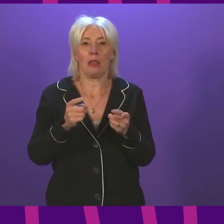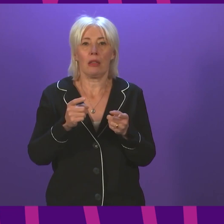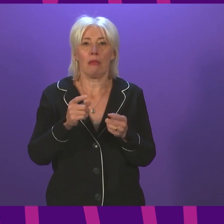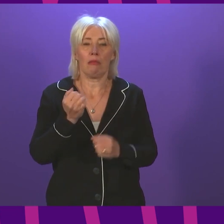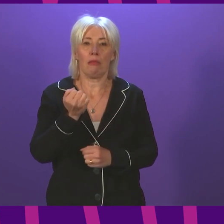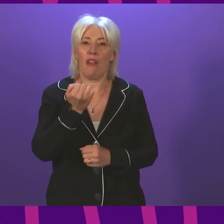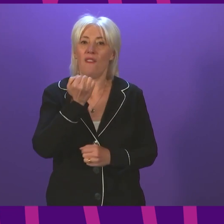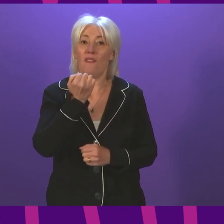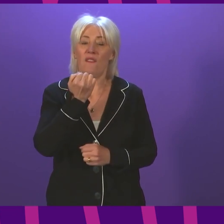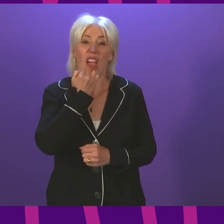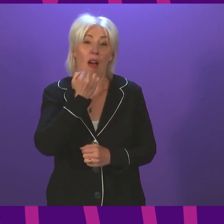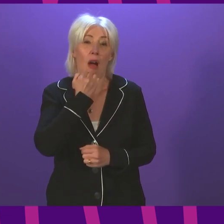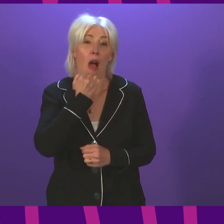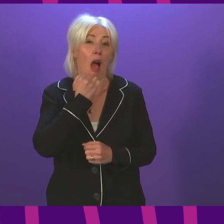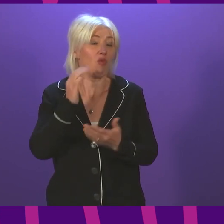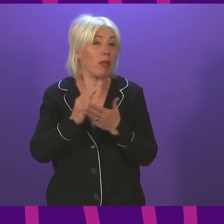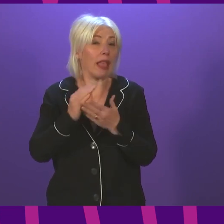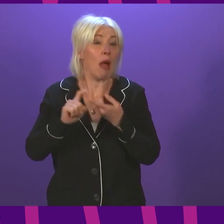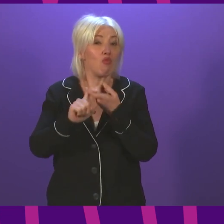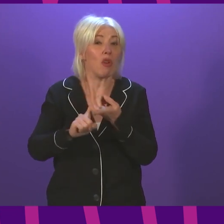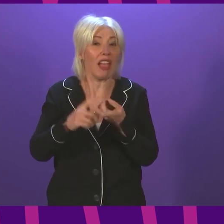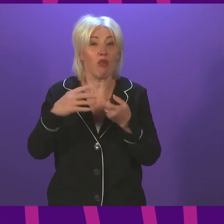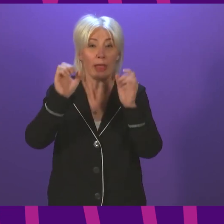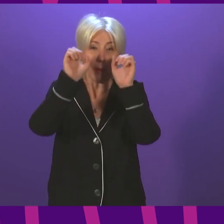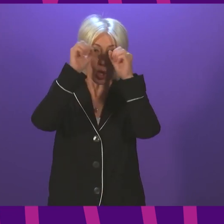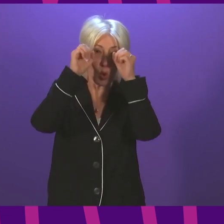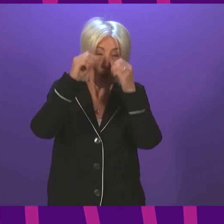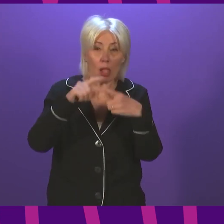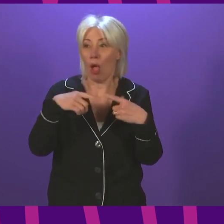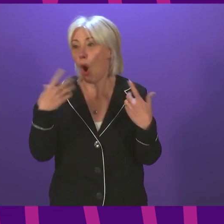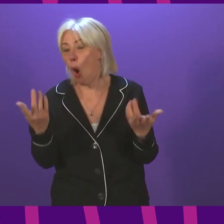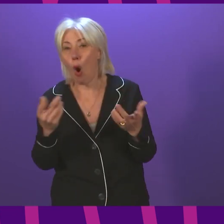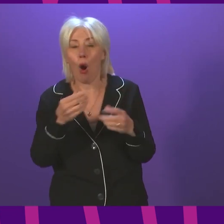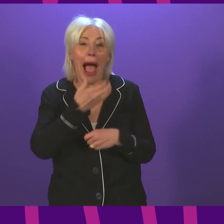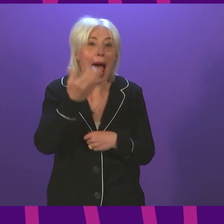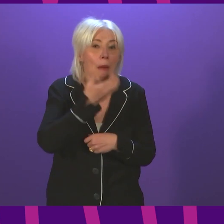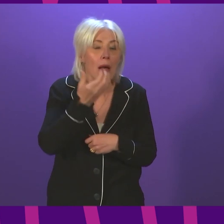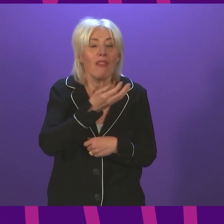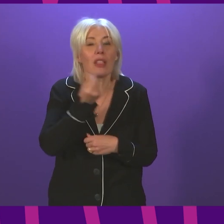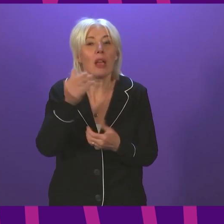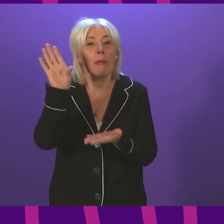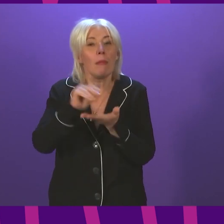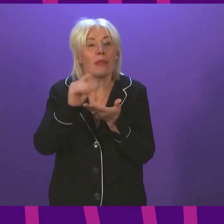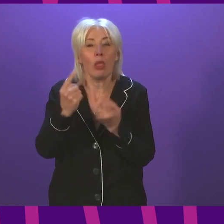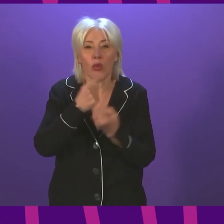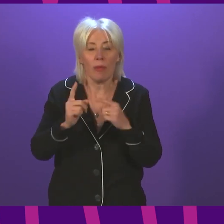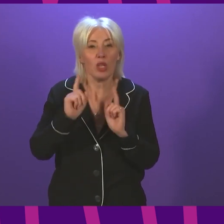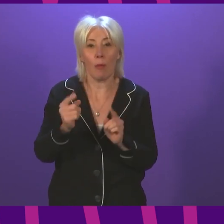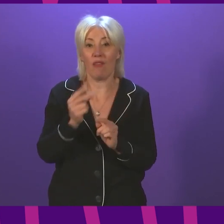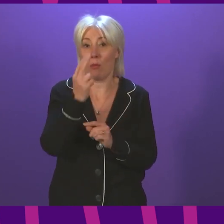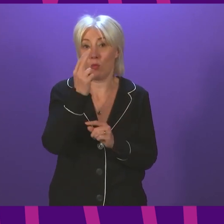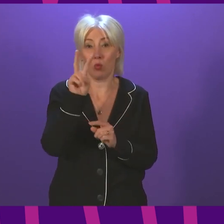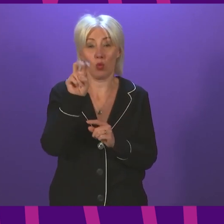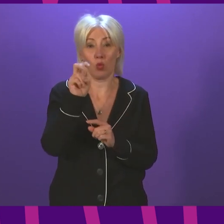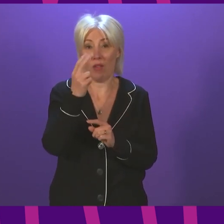figure and we rely on Google and Apple of course for some of the download information. But as of midnight